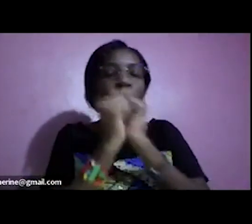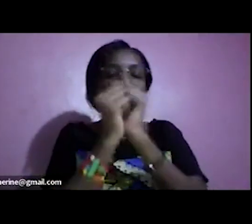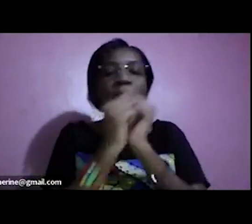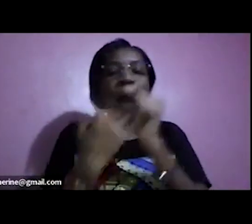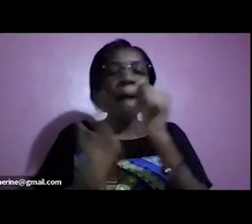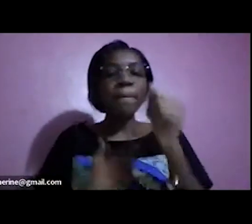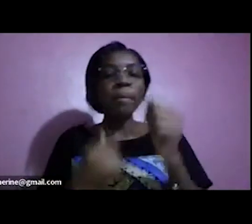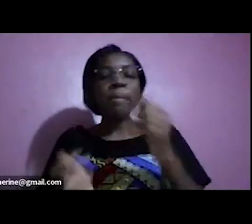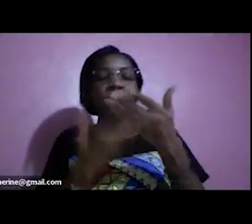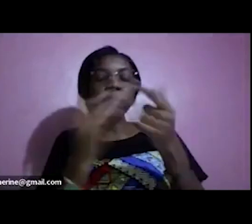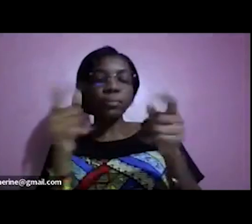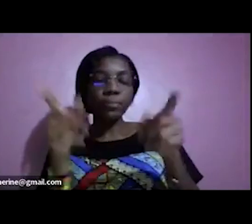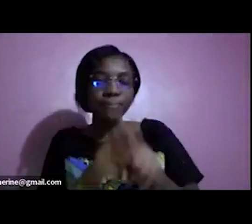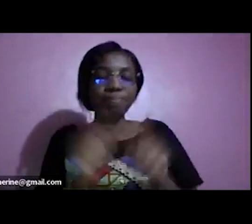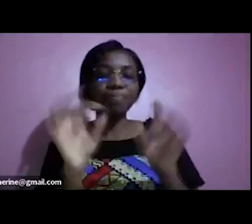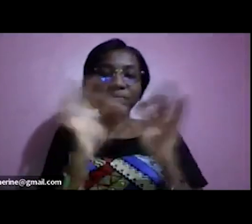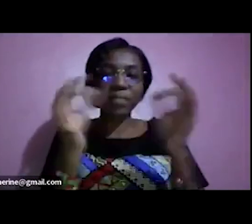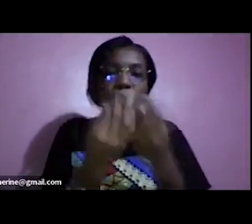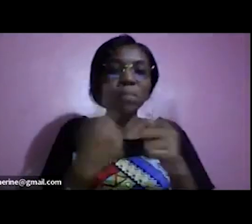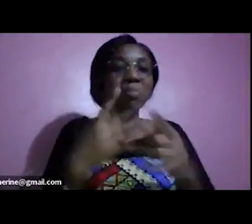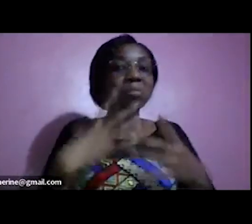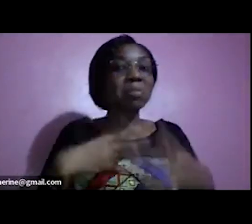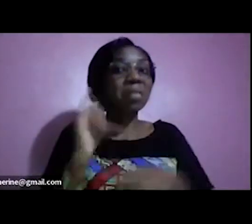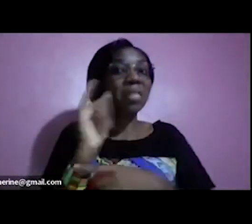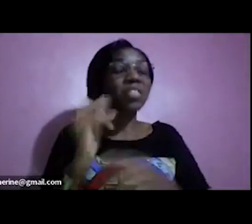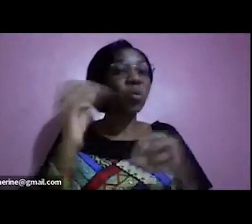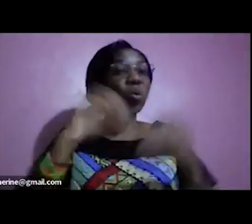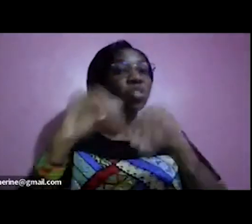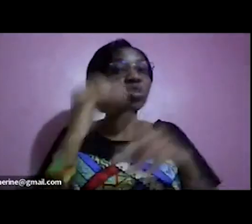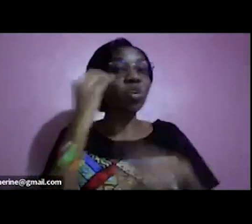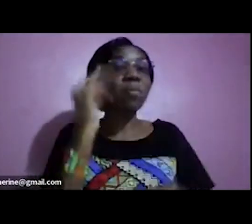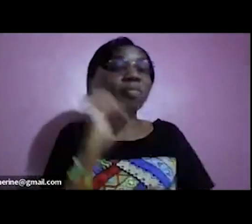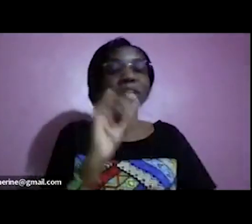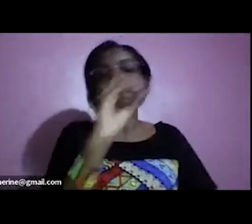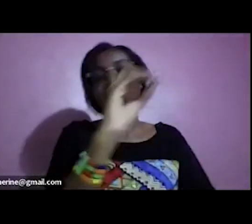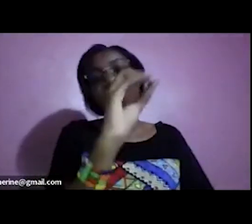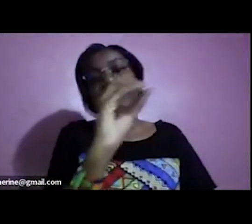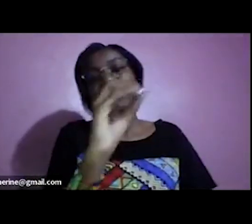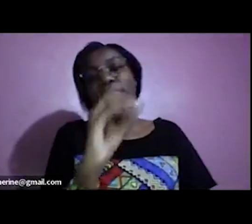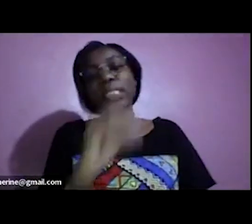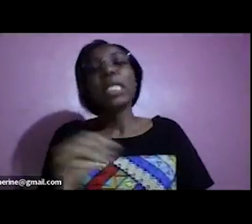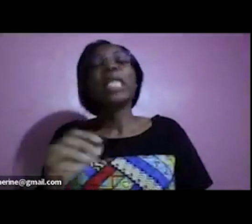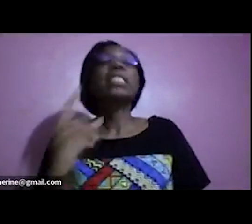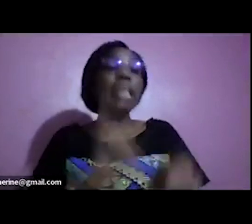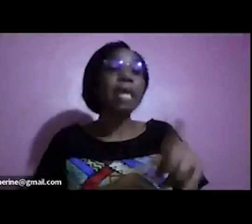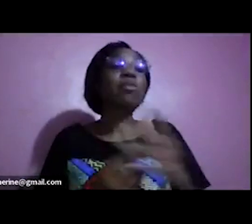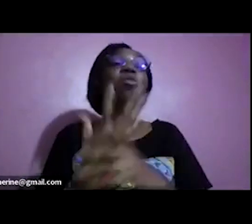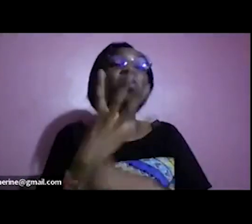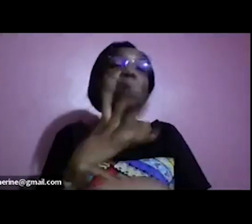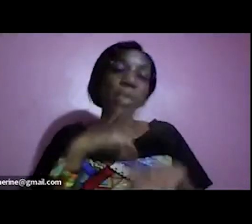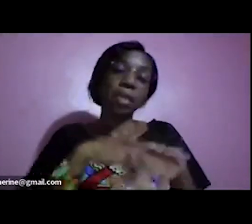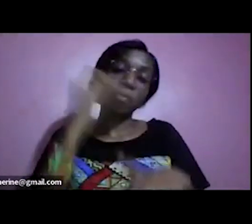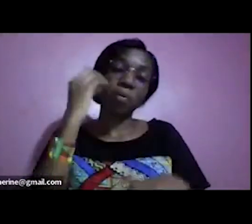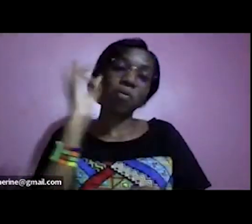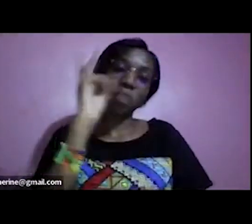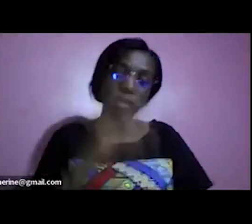family those people will never contribute to anything in that home they will find their homes when they grow up so don't even